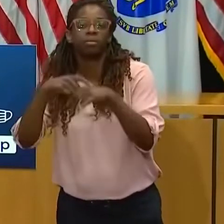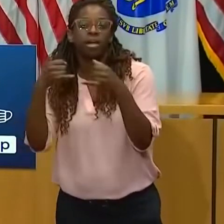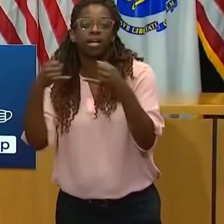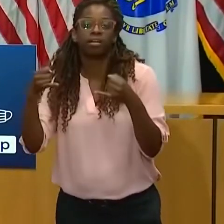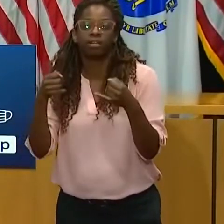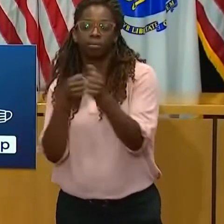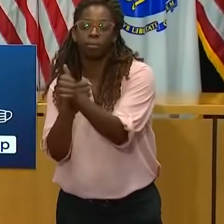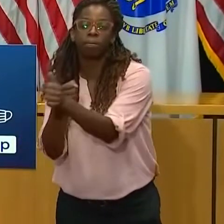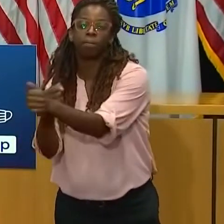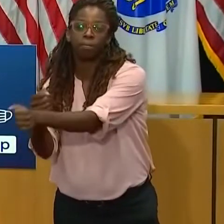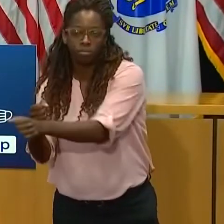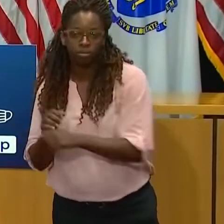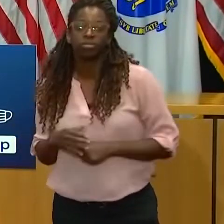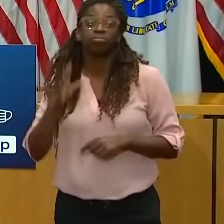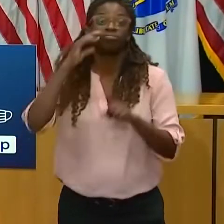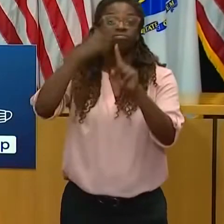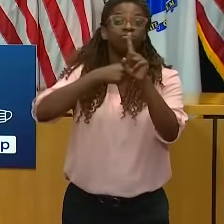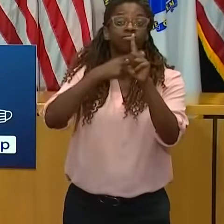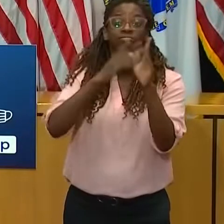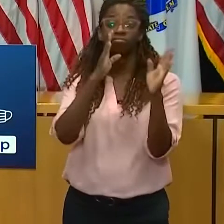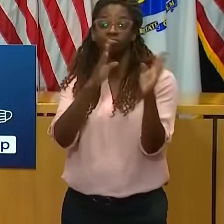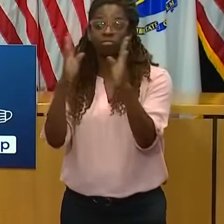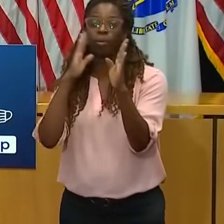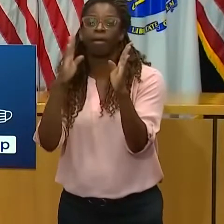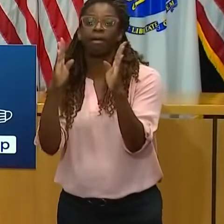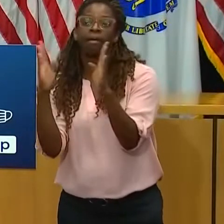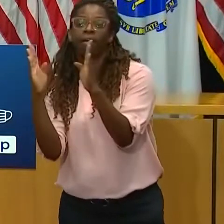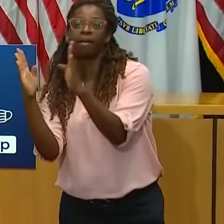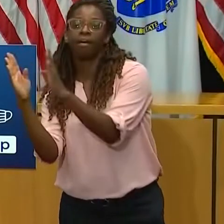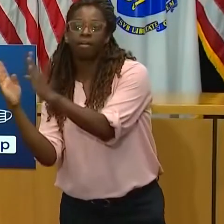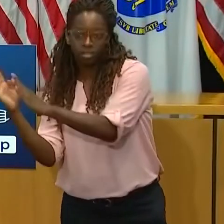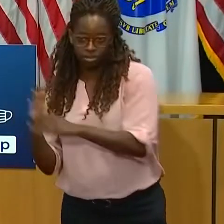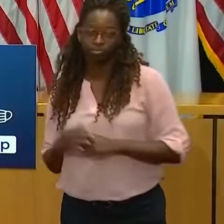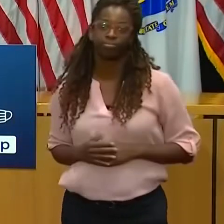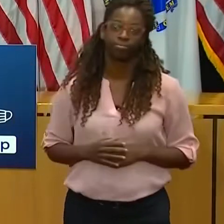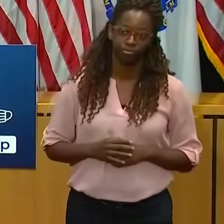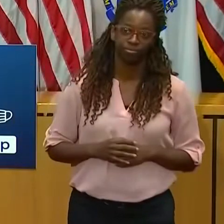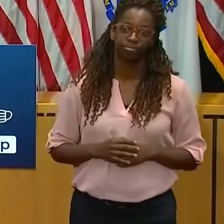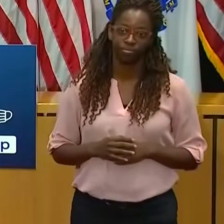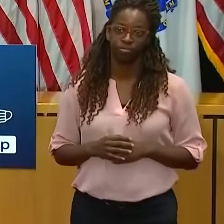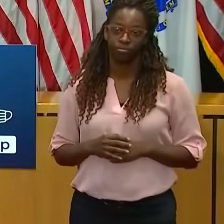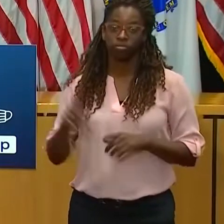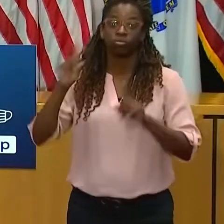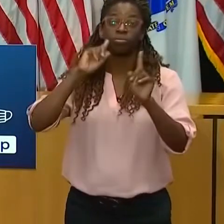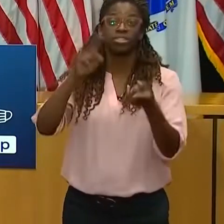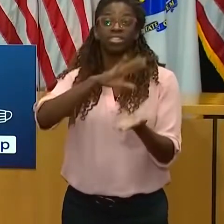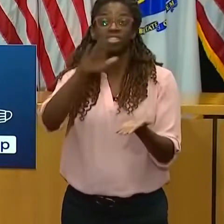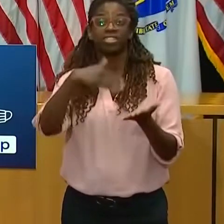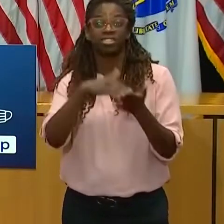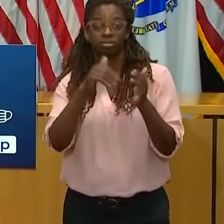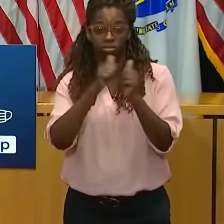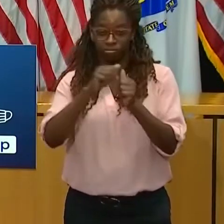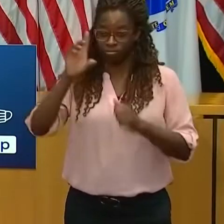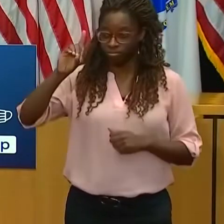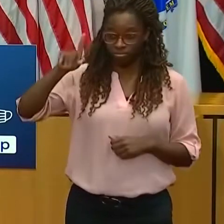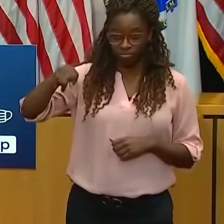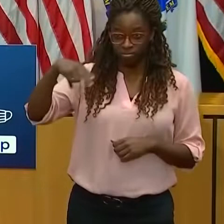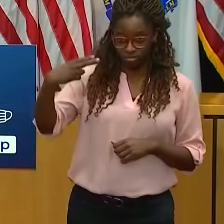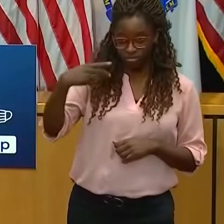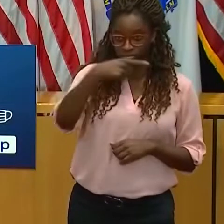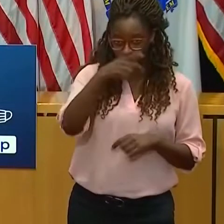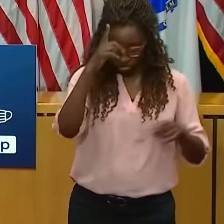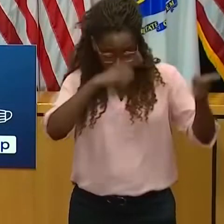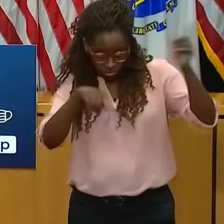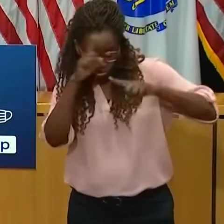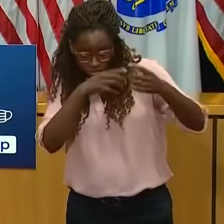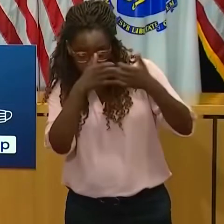The command center and dph have been working to continue developing and implementing the rollout of the vaccine to other priority groups in